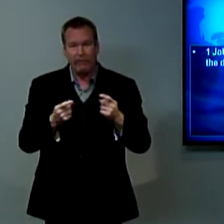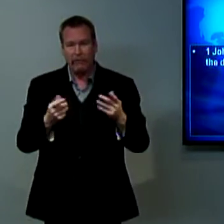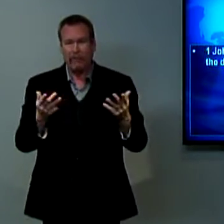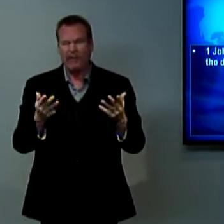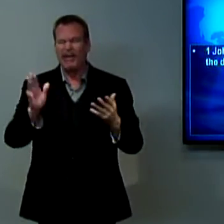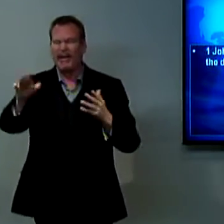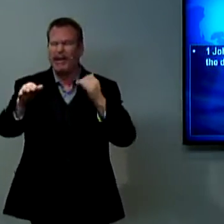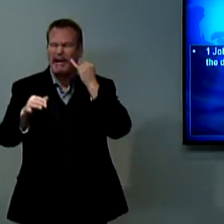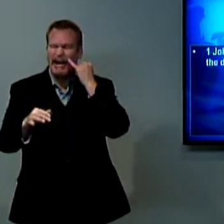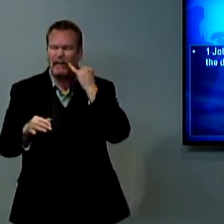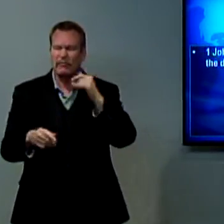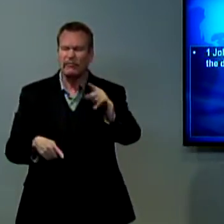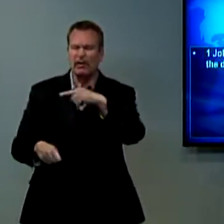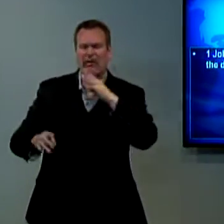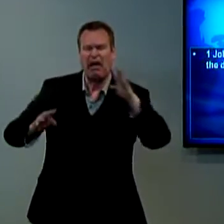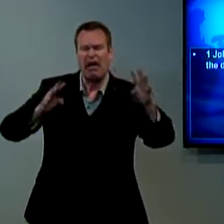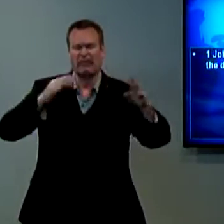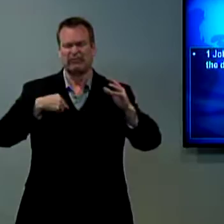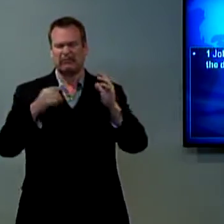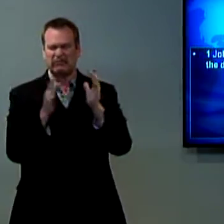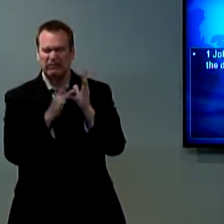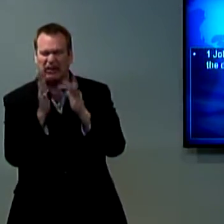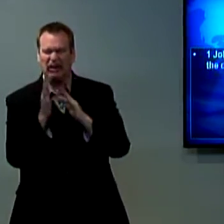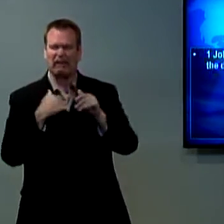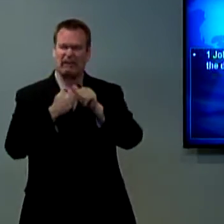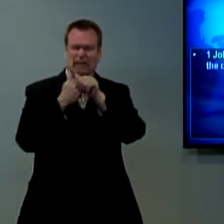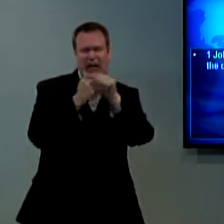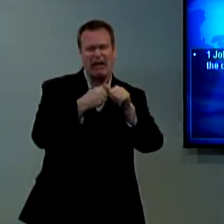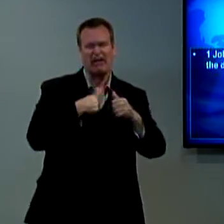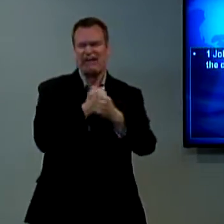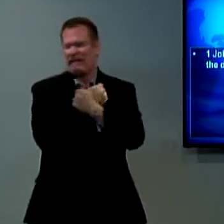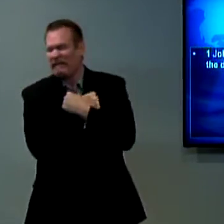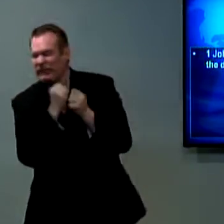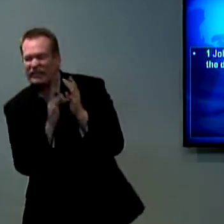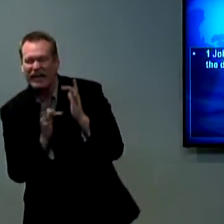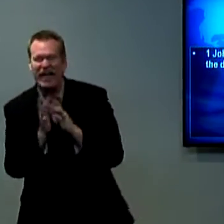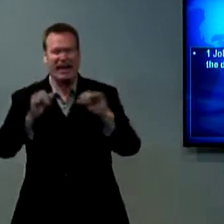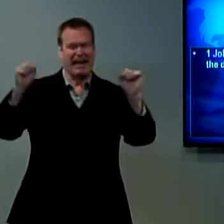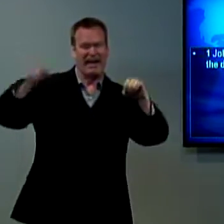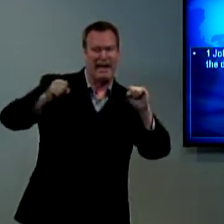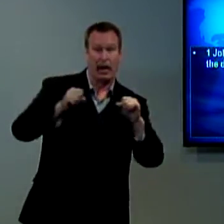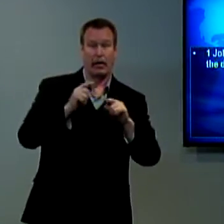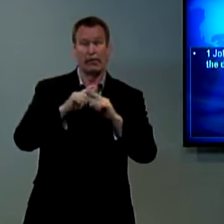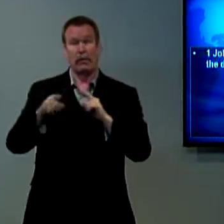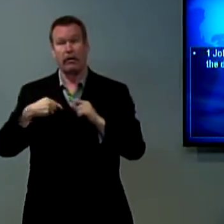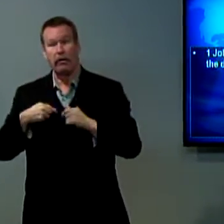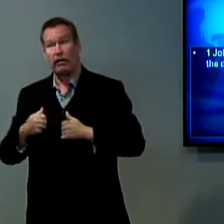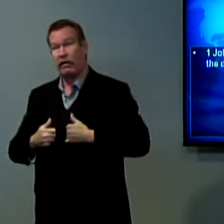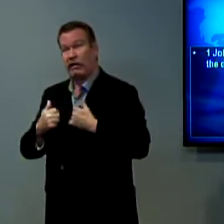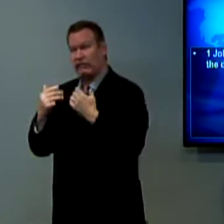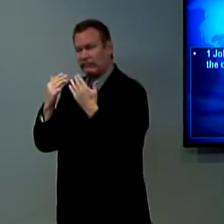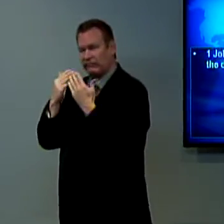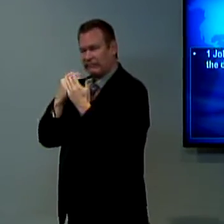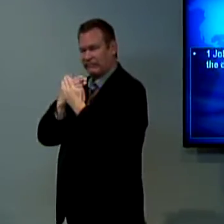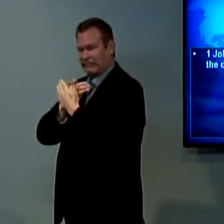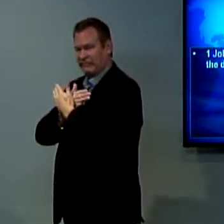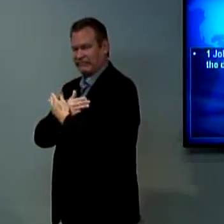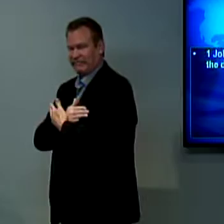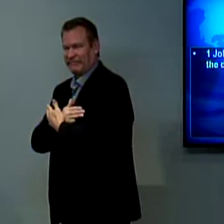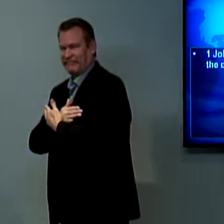heart and your mind, those things are personal. So sometimes you're like, I follow Jesus Christ. I love Jesus Christ. But their